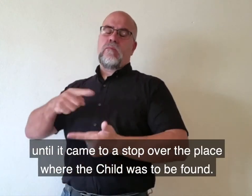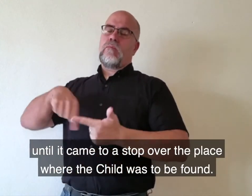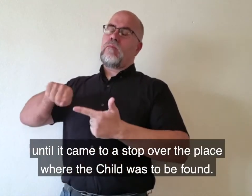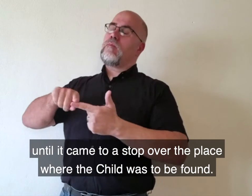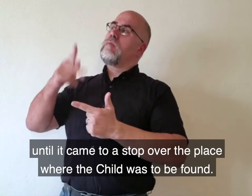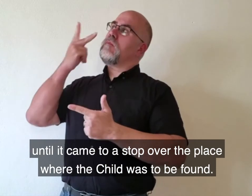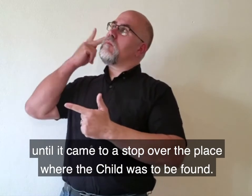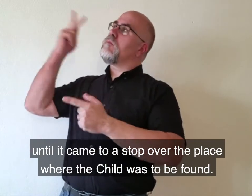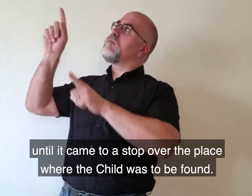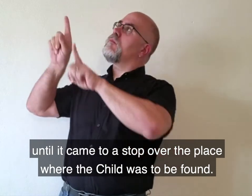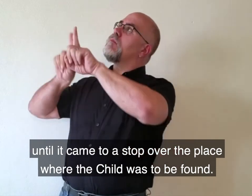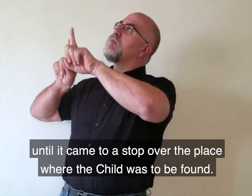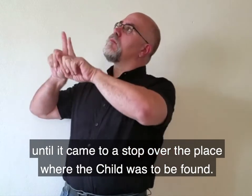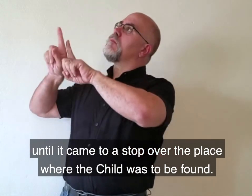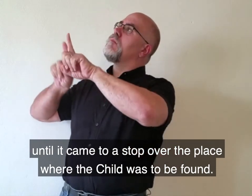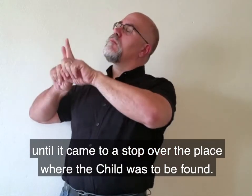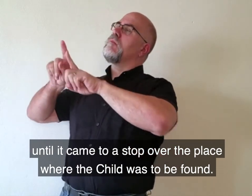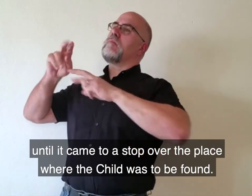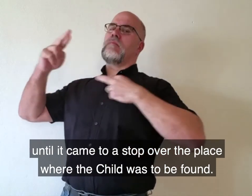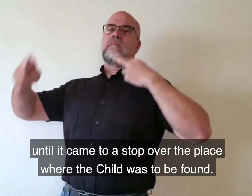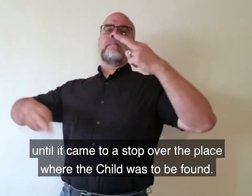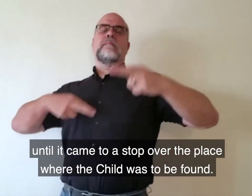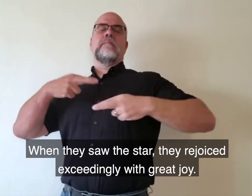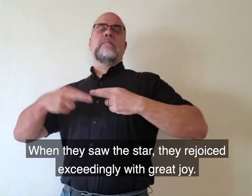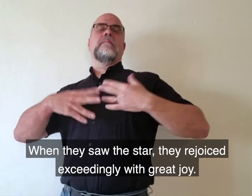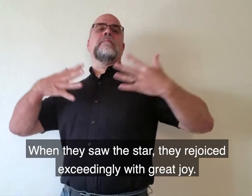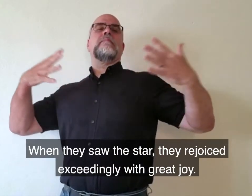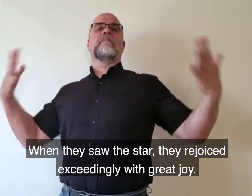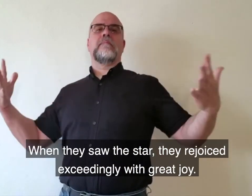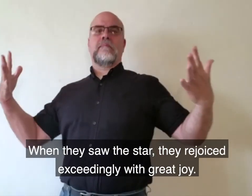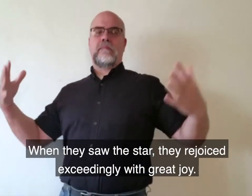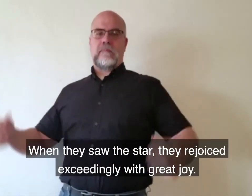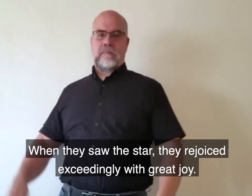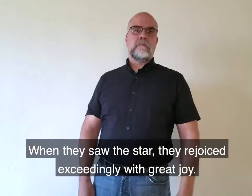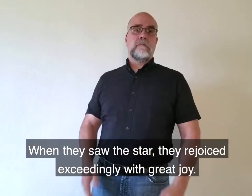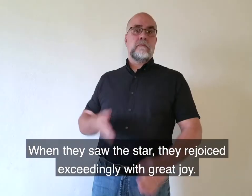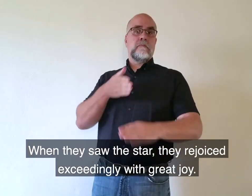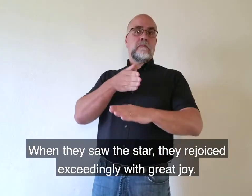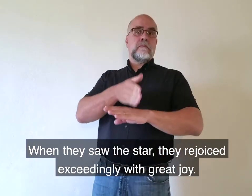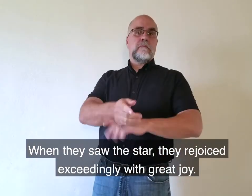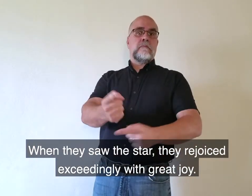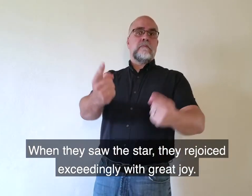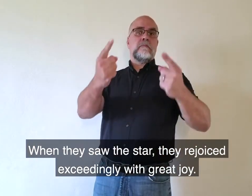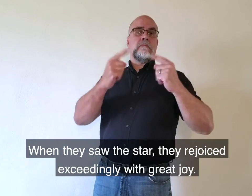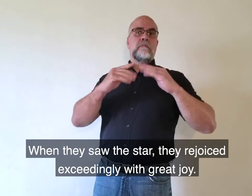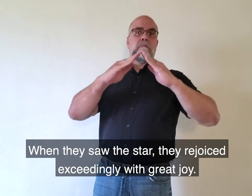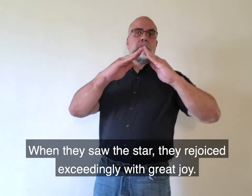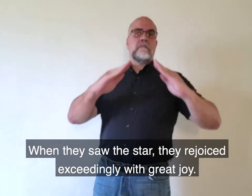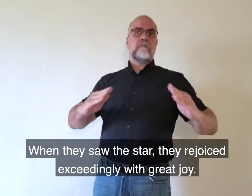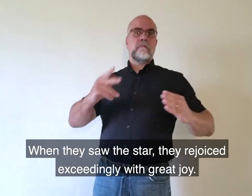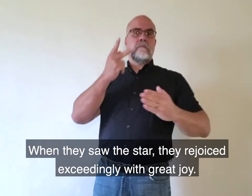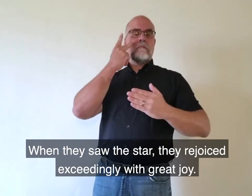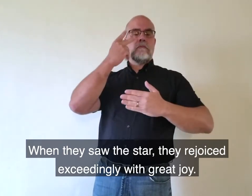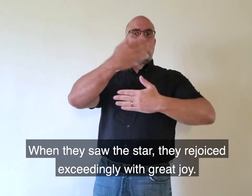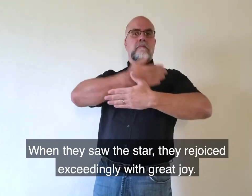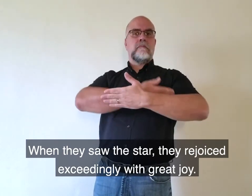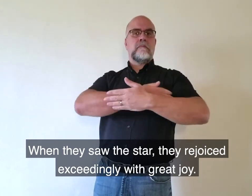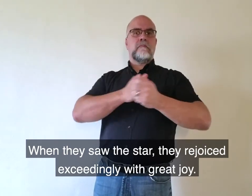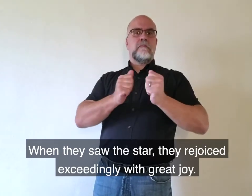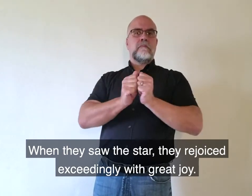the child was to be found. When they saw the star, they rejoiced exceedingly with great